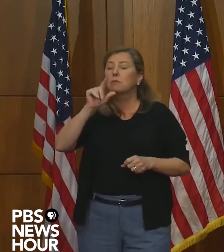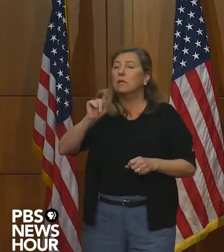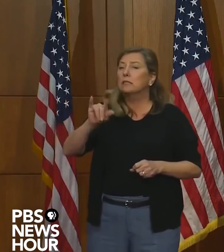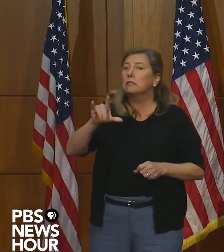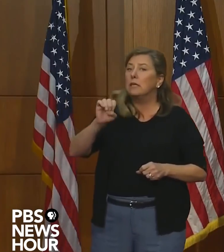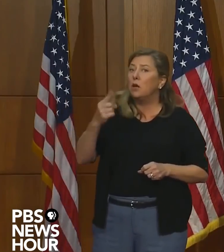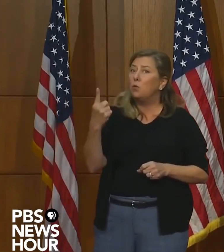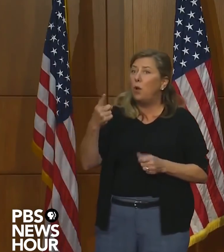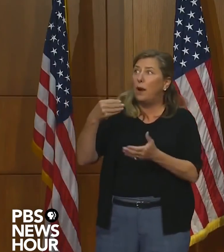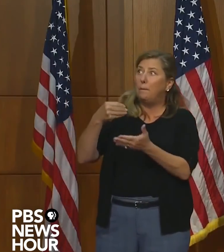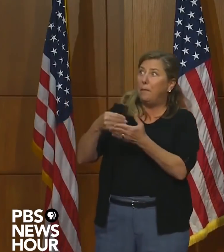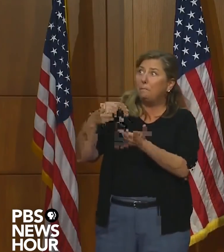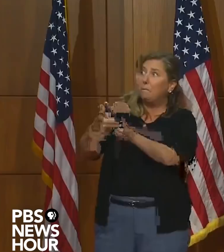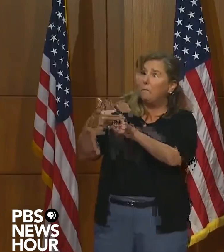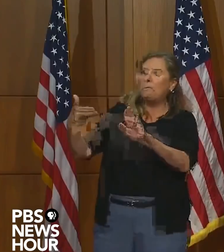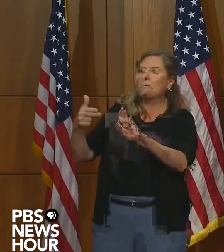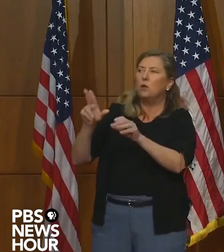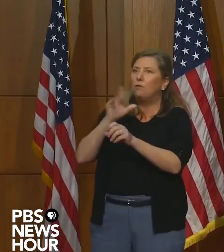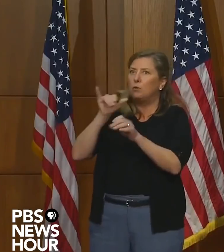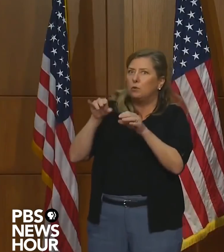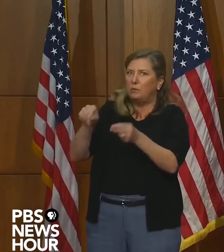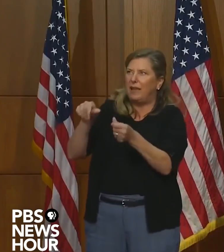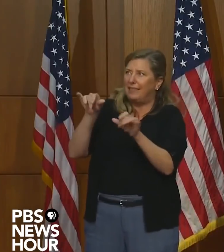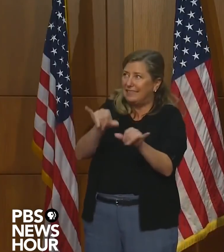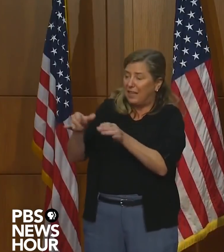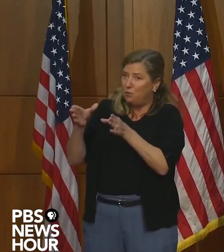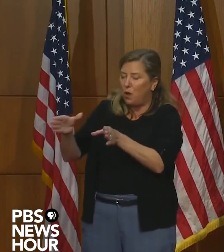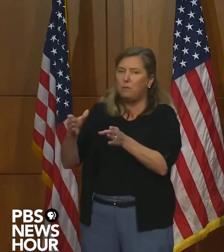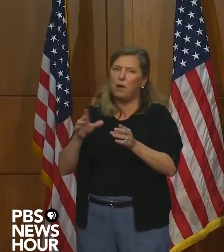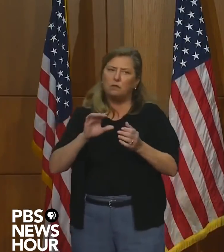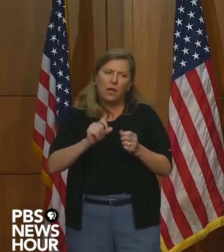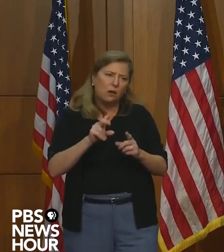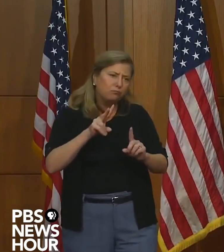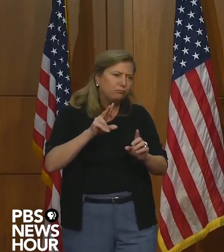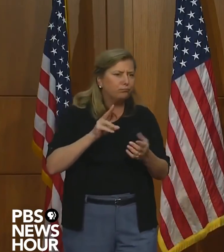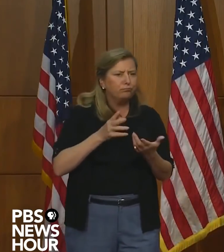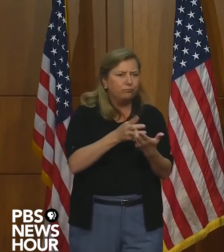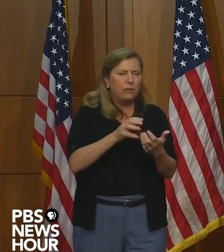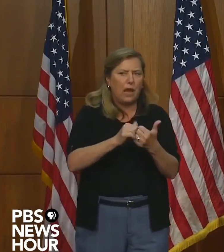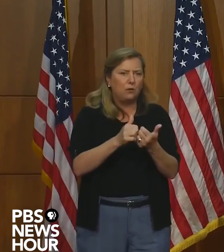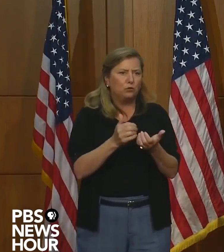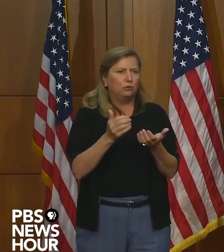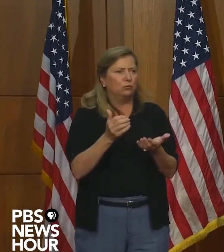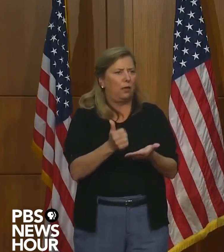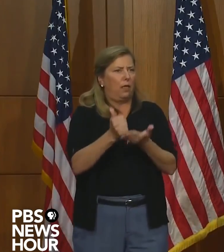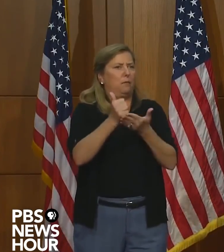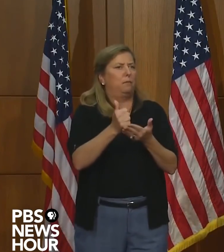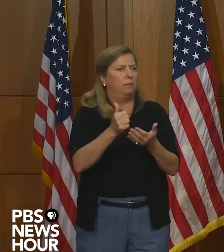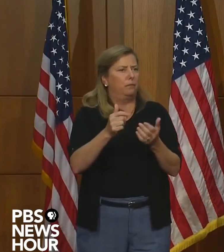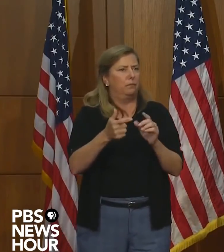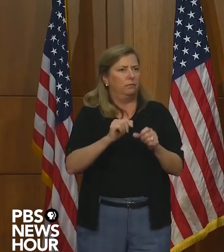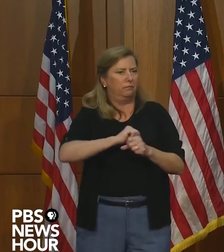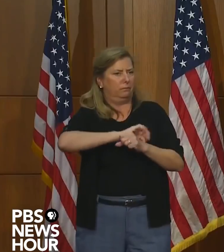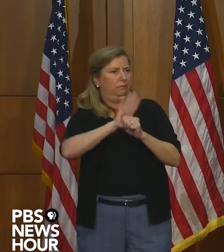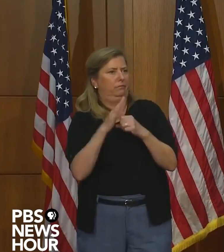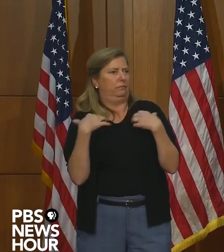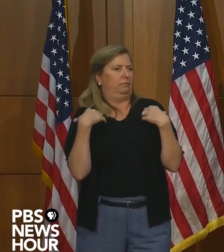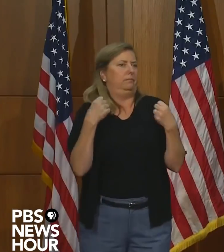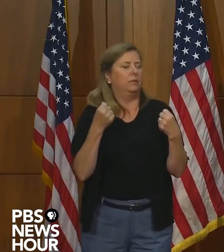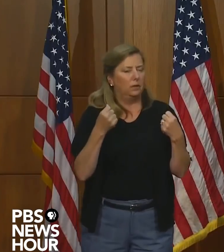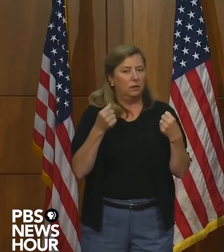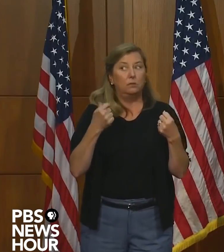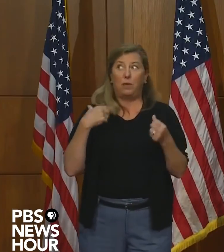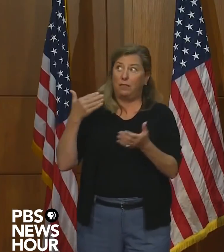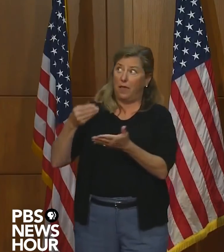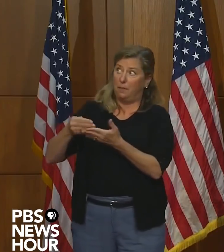doesn't have to be spent like title one funding. It can be spent on their needs as it relates to relief, uh, from the coronavirus. But we use the title one formula to send